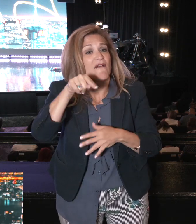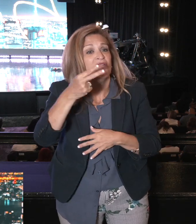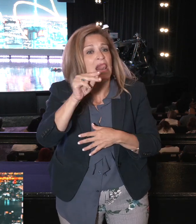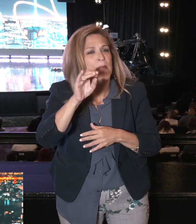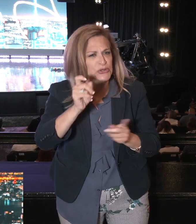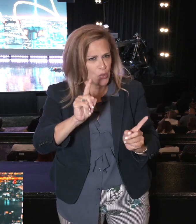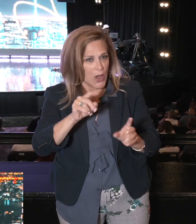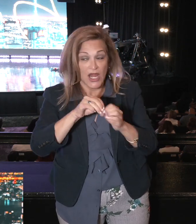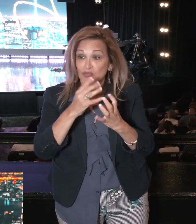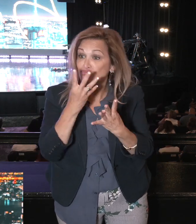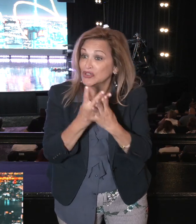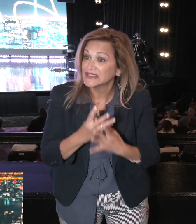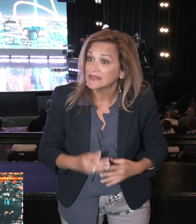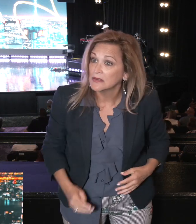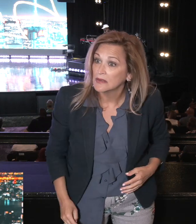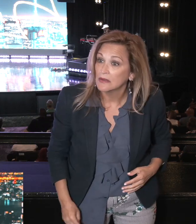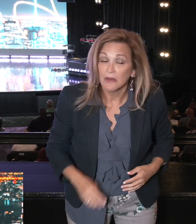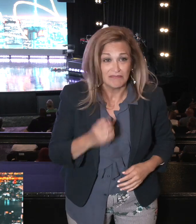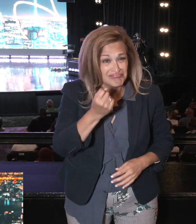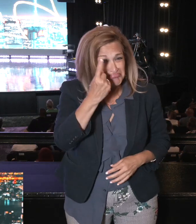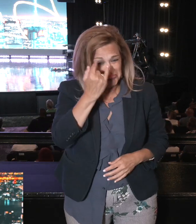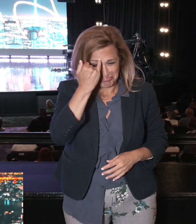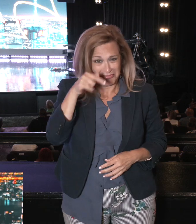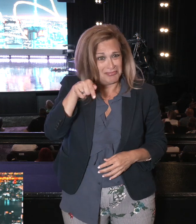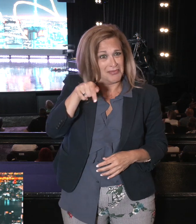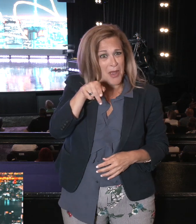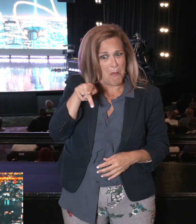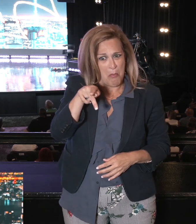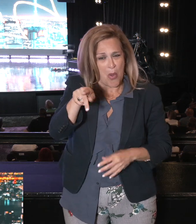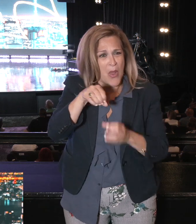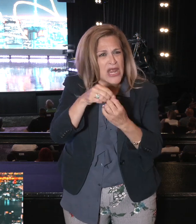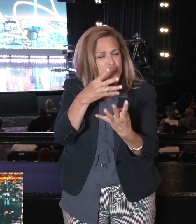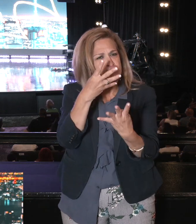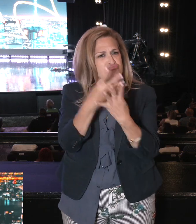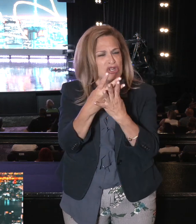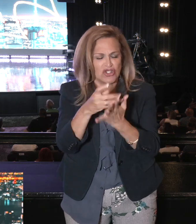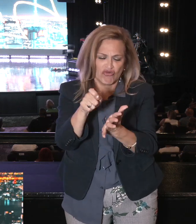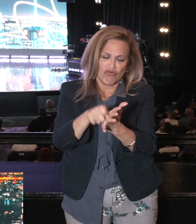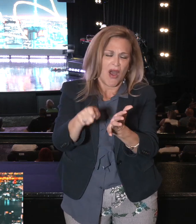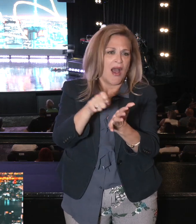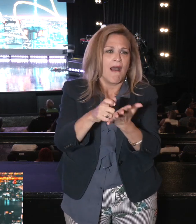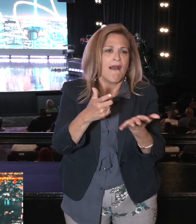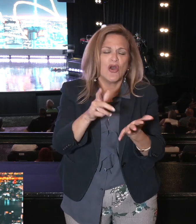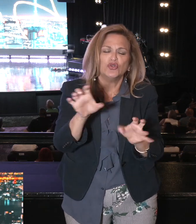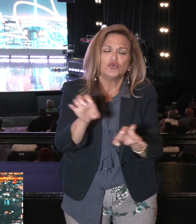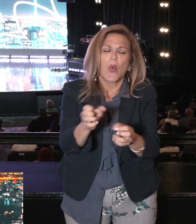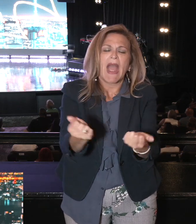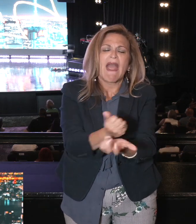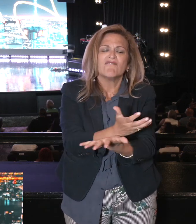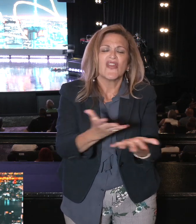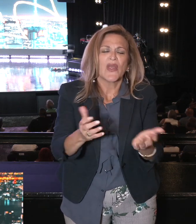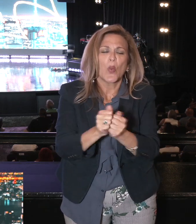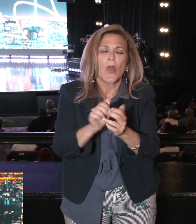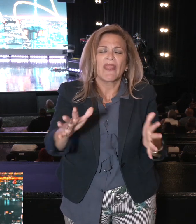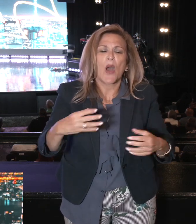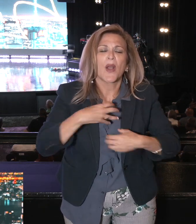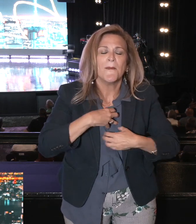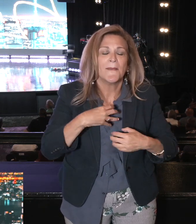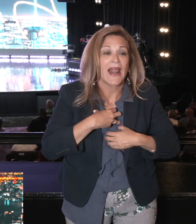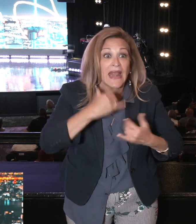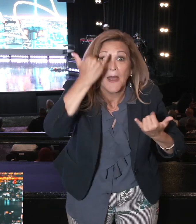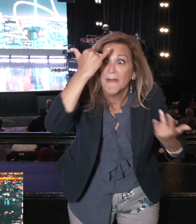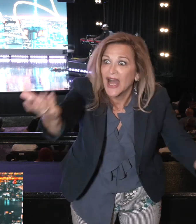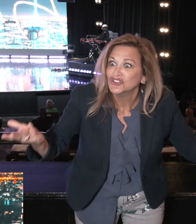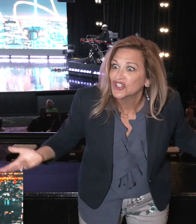of Philippi. And Paul in a prison, in the second chapter, the 14th verse, says, Do everything without complaining. Everything.